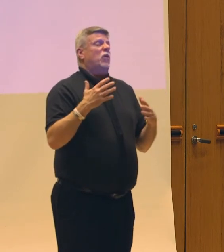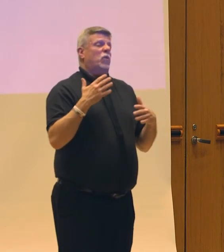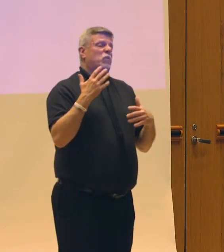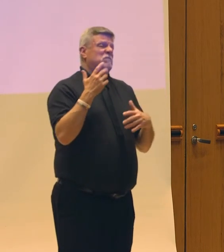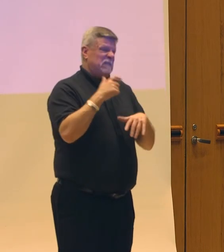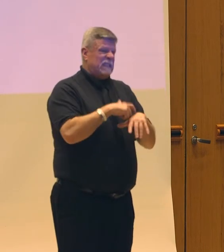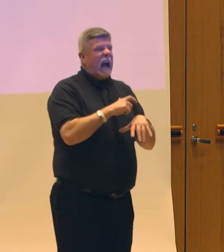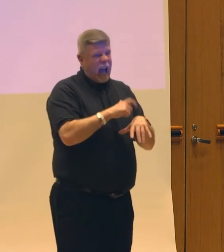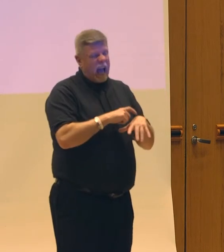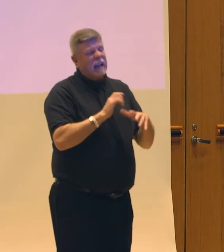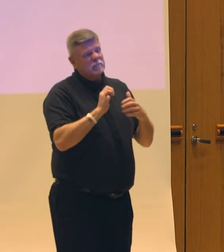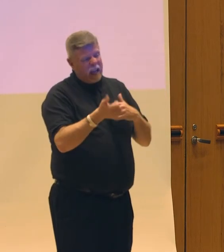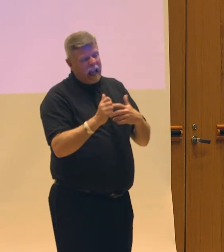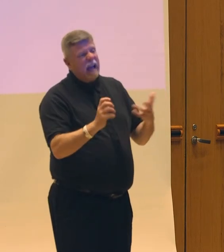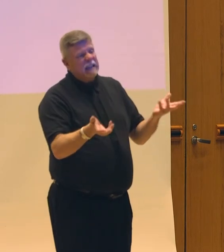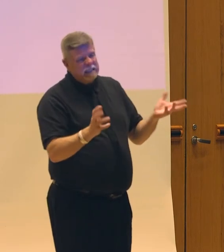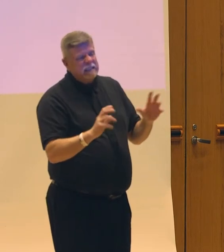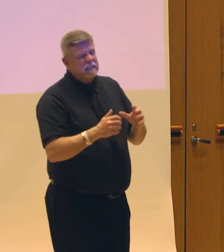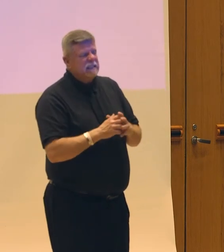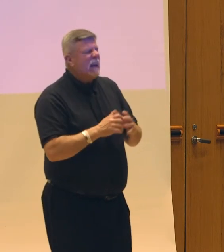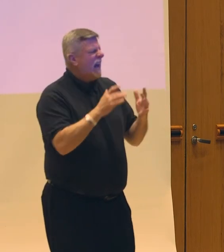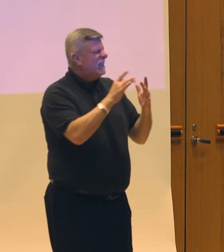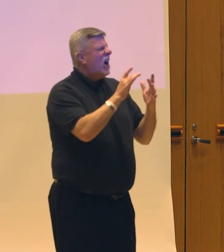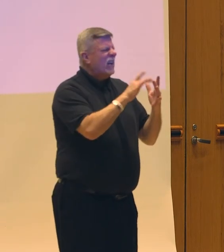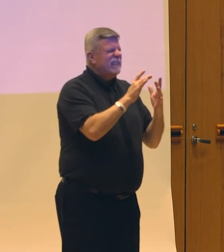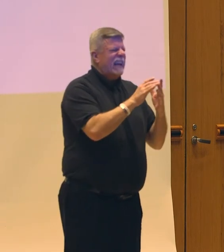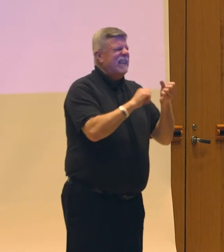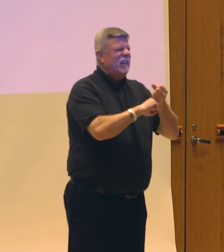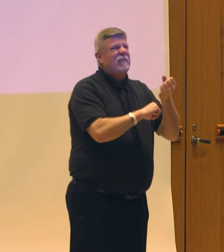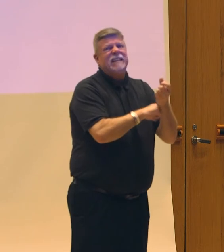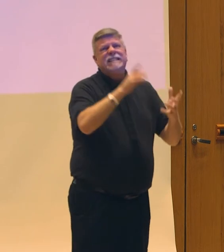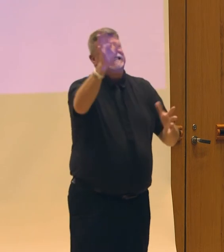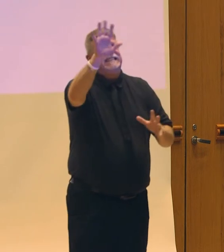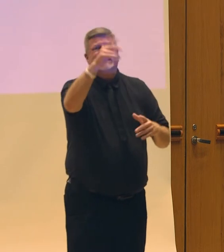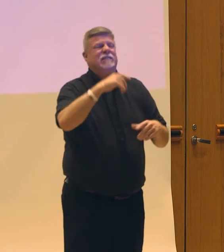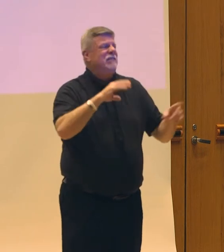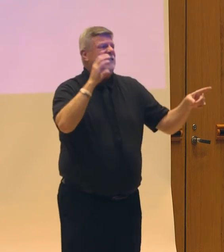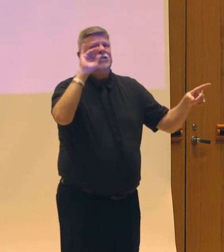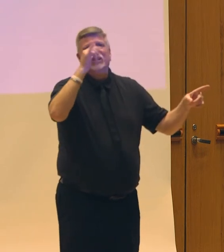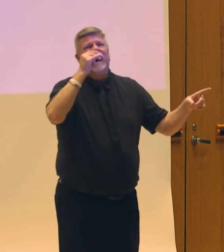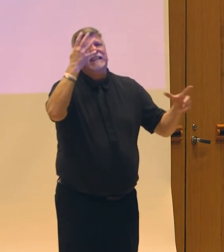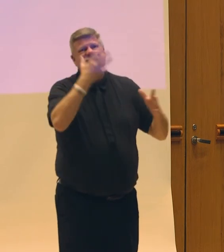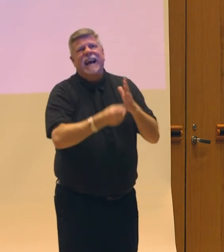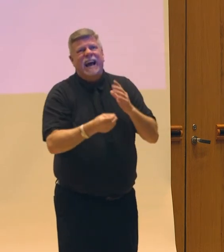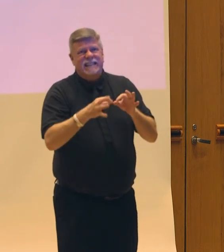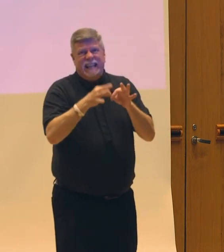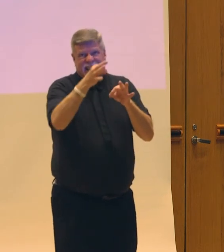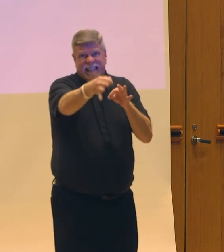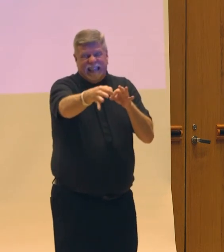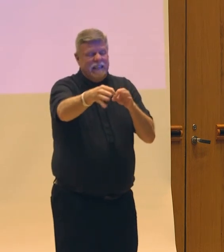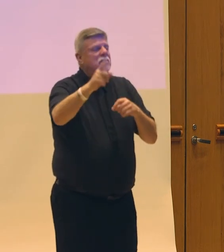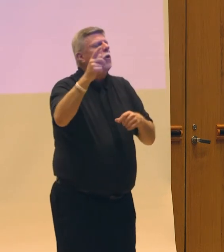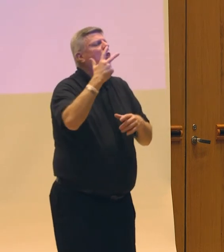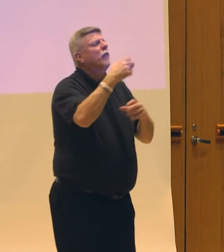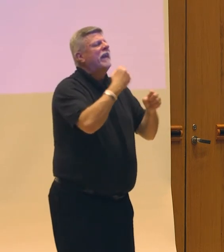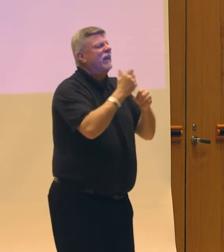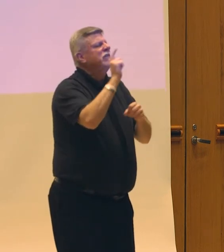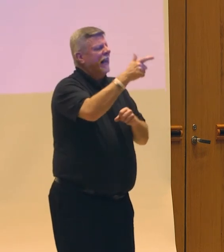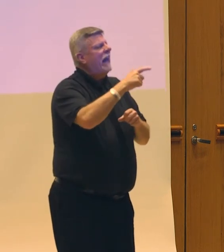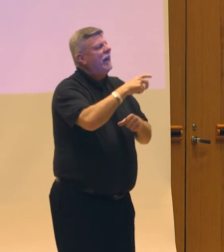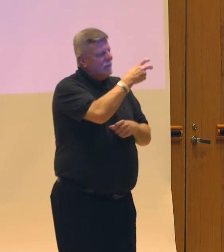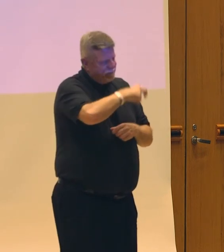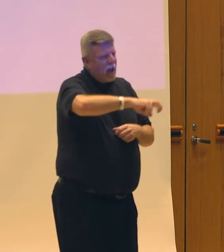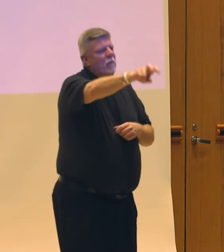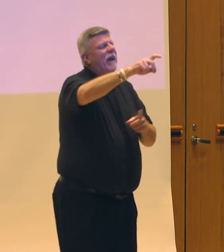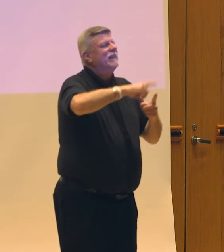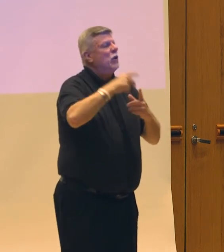time, after contacting the foundation and asking for an extension, three years later, I ended up going to Hawaii for